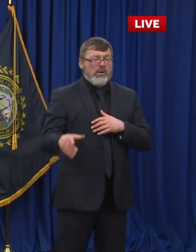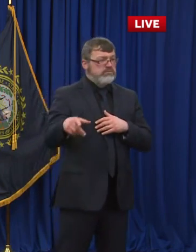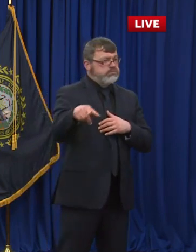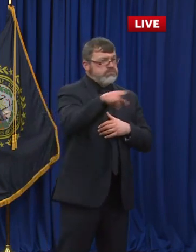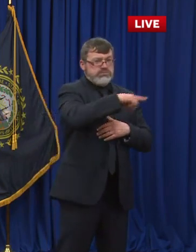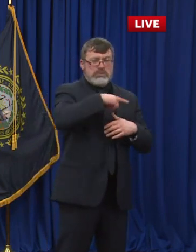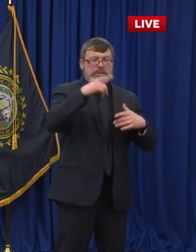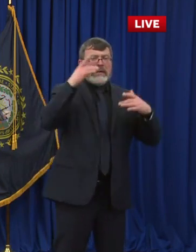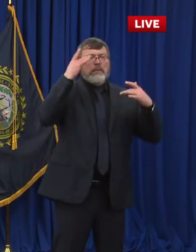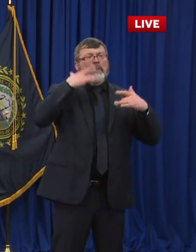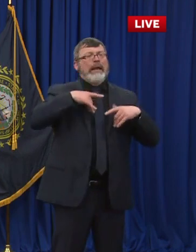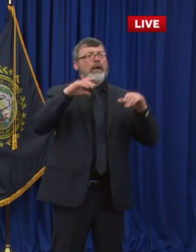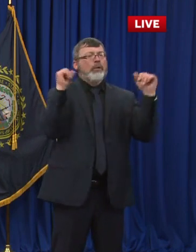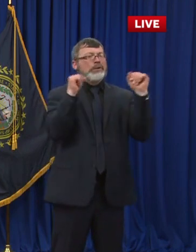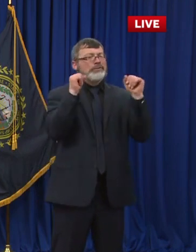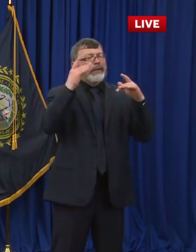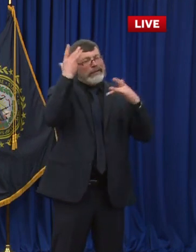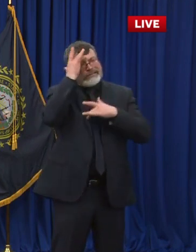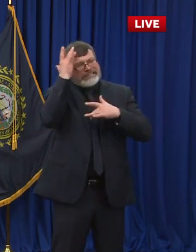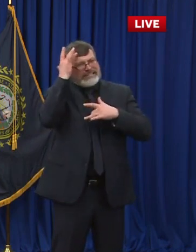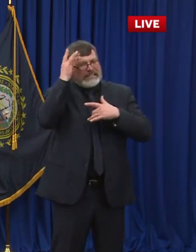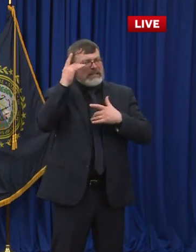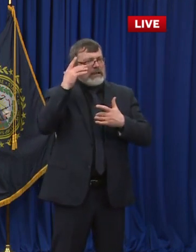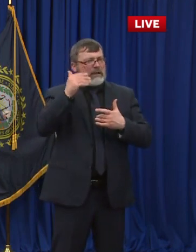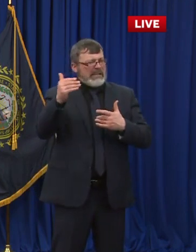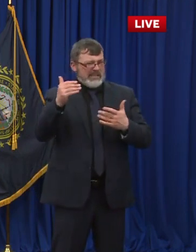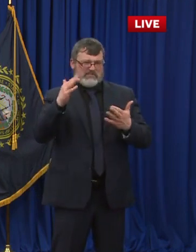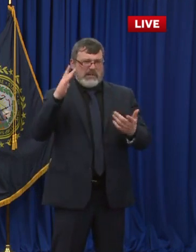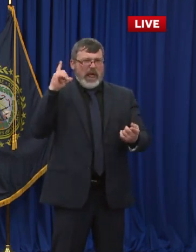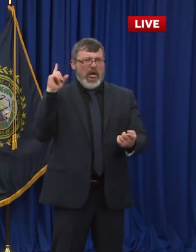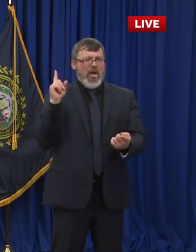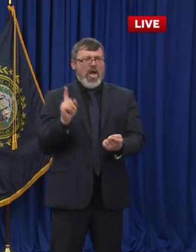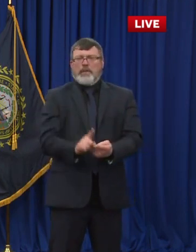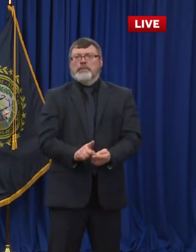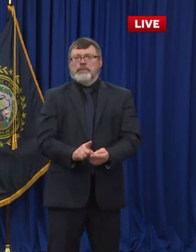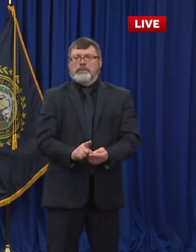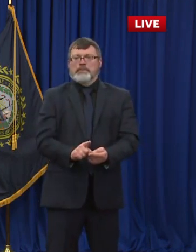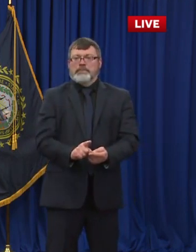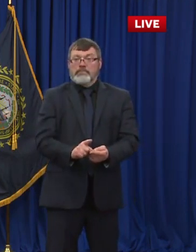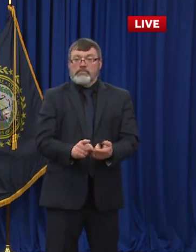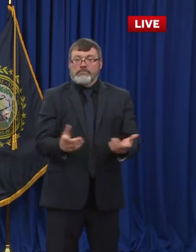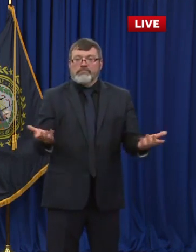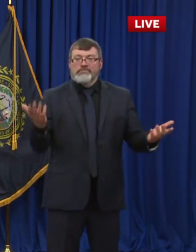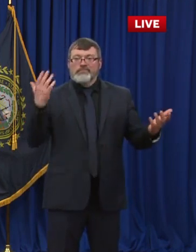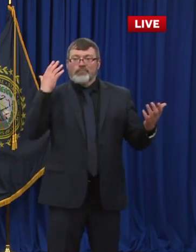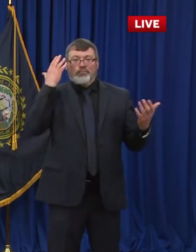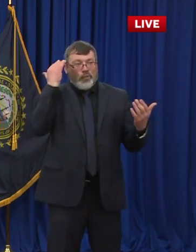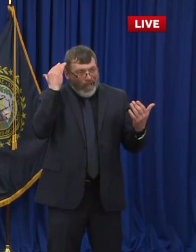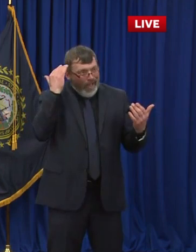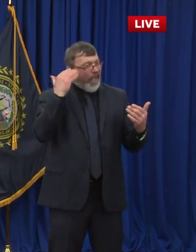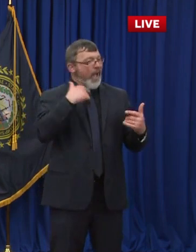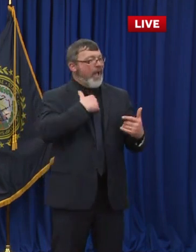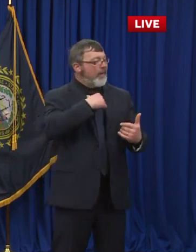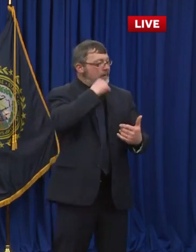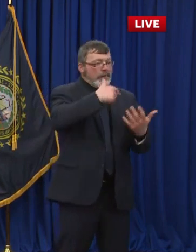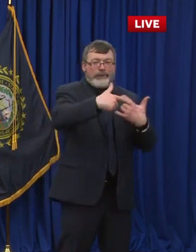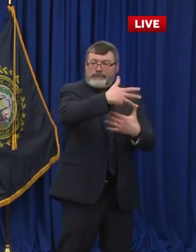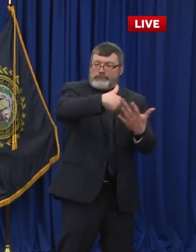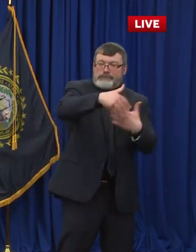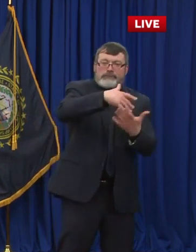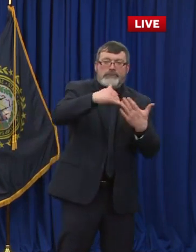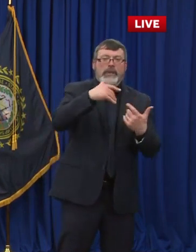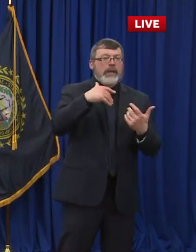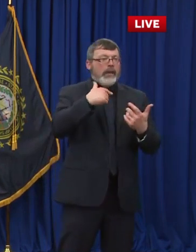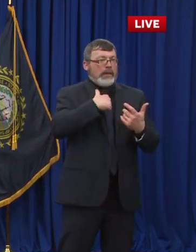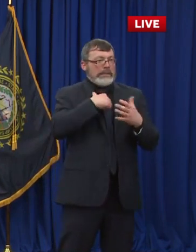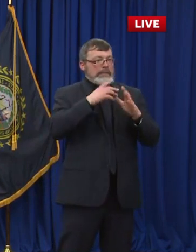the proof is there. I don't mean to take us off on a tangent on the question, but I think colleges are doing a good job with